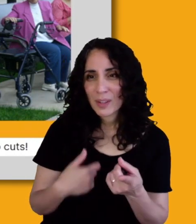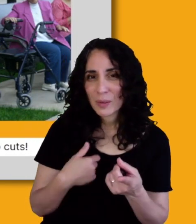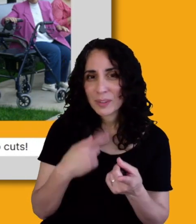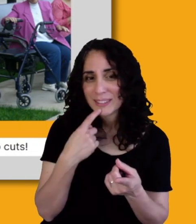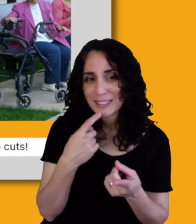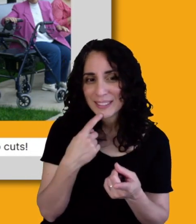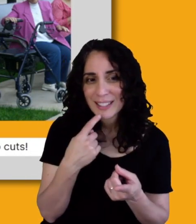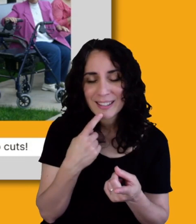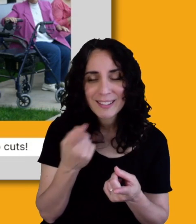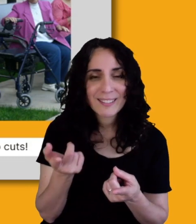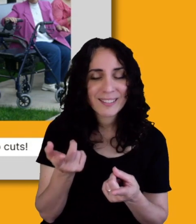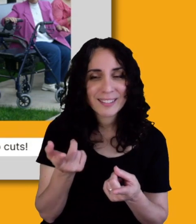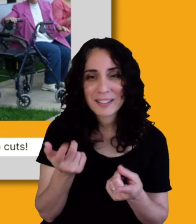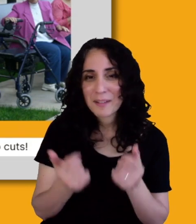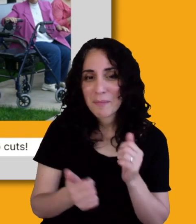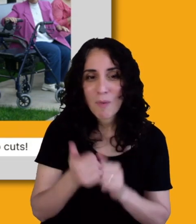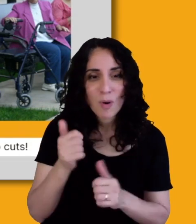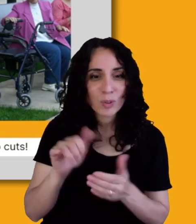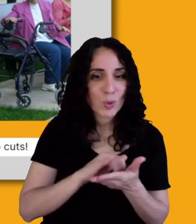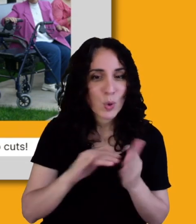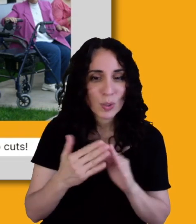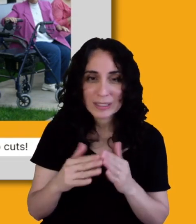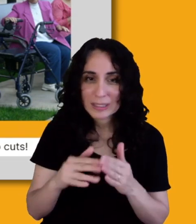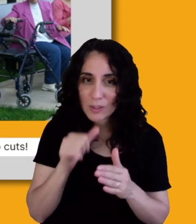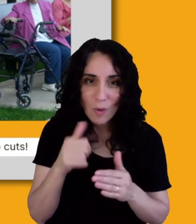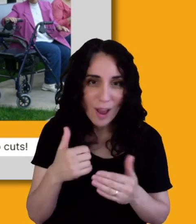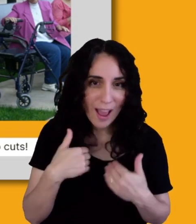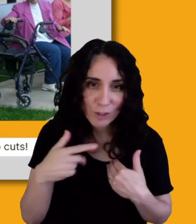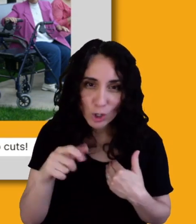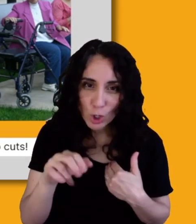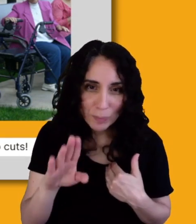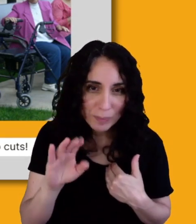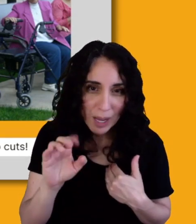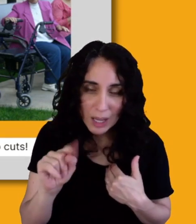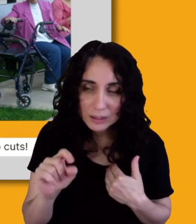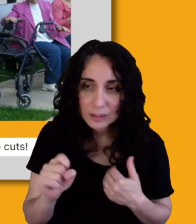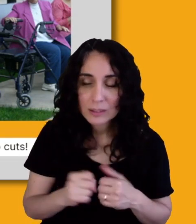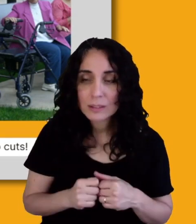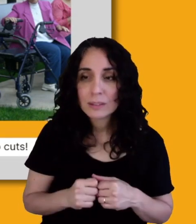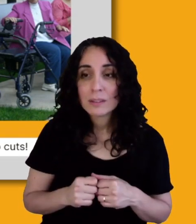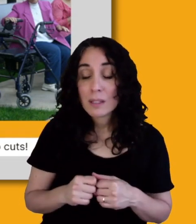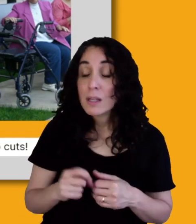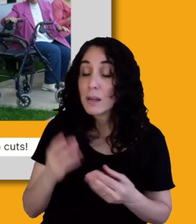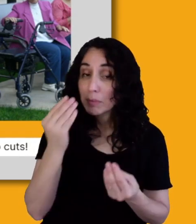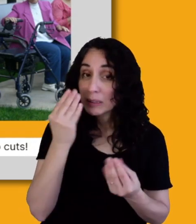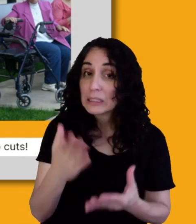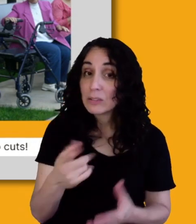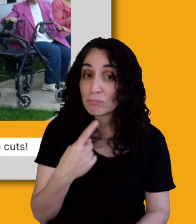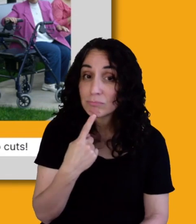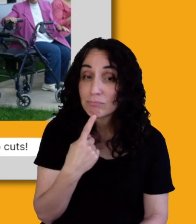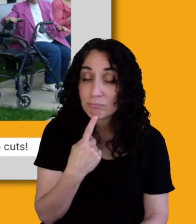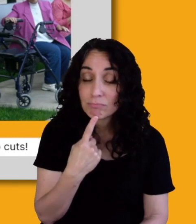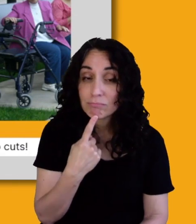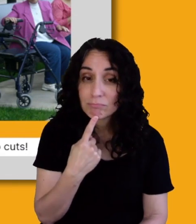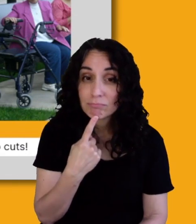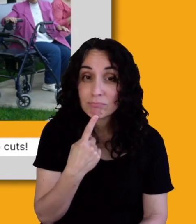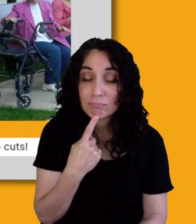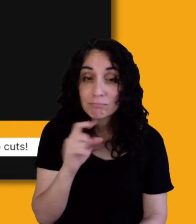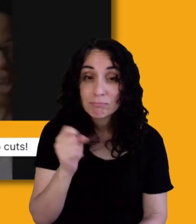example. I was with my friend Katrina at the Brooklyn public library, and she has an electric